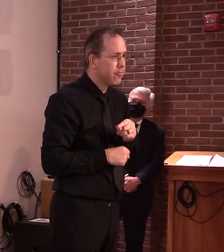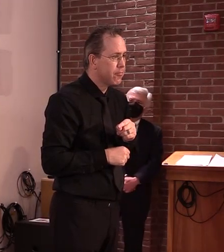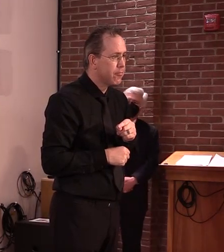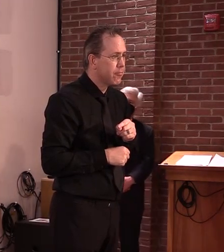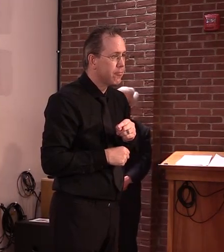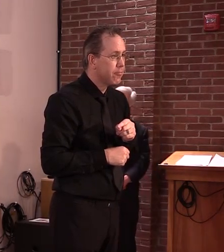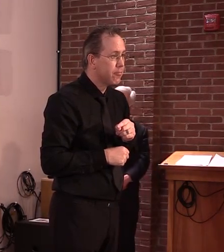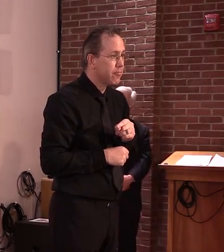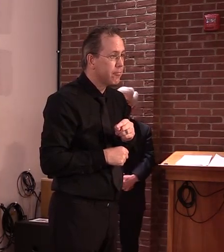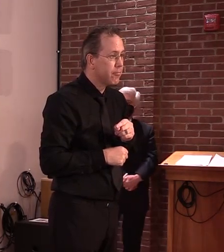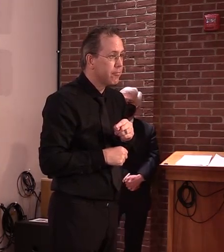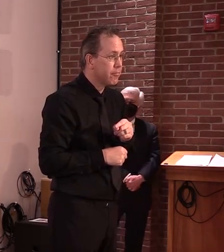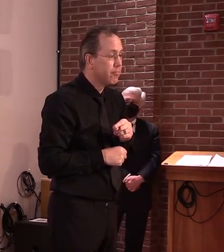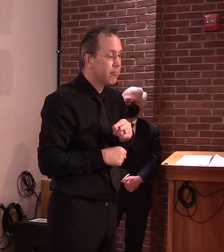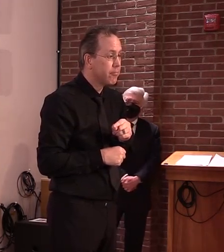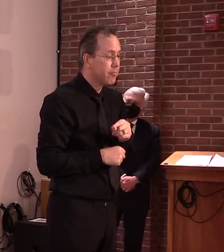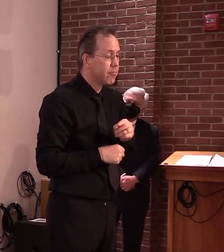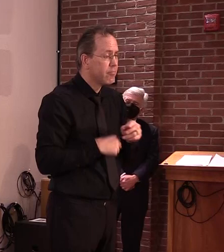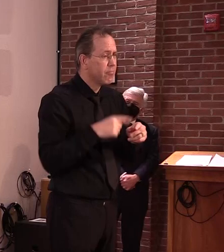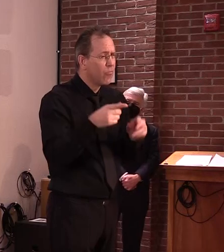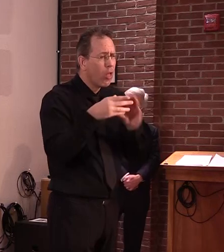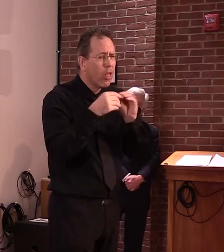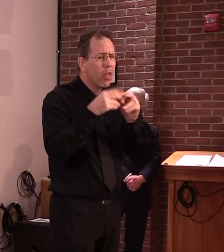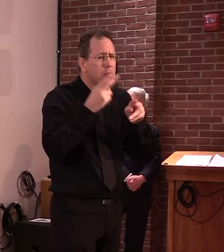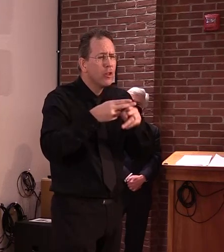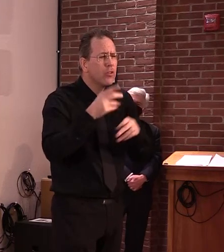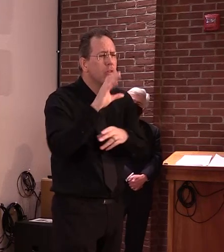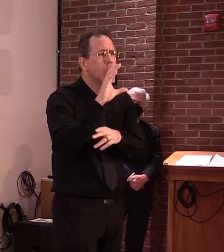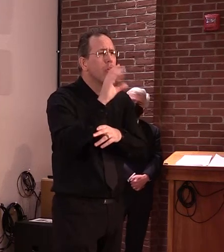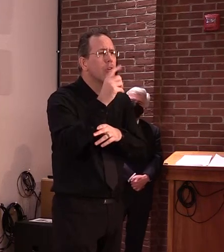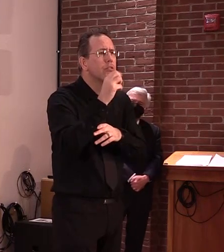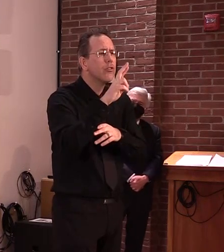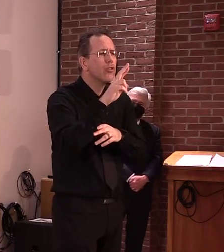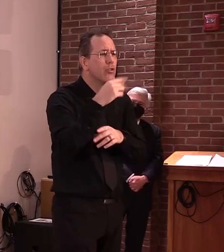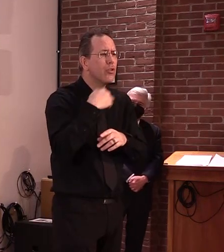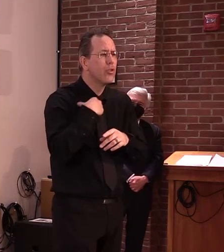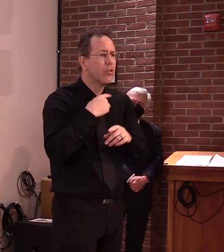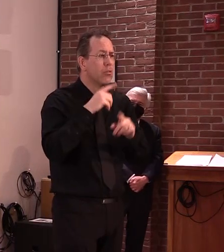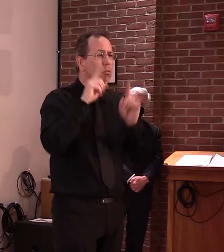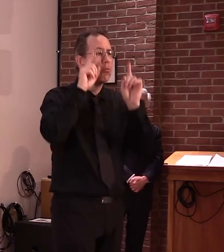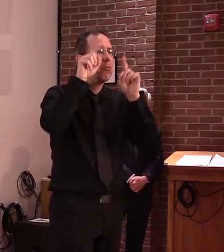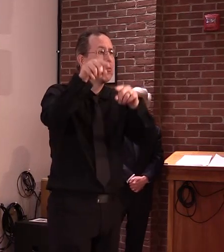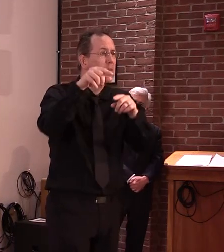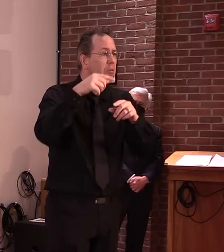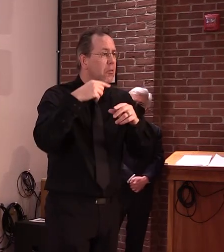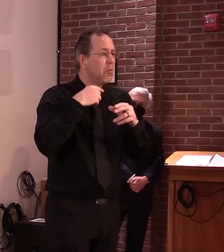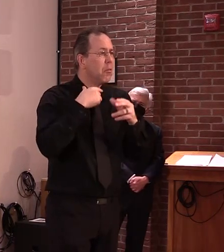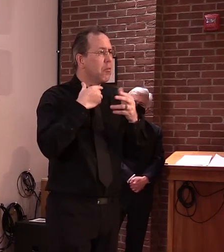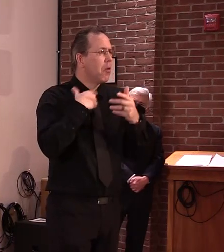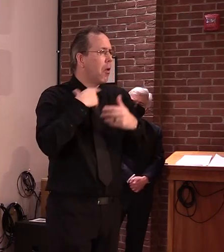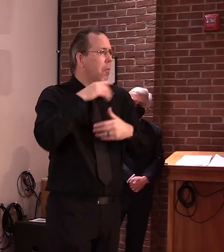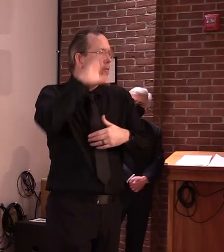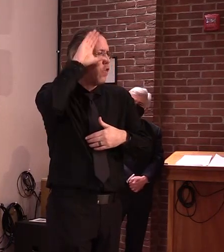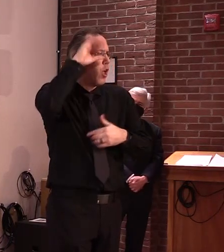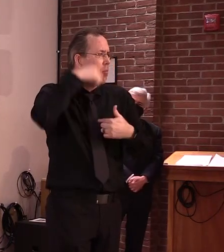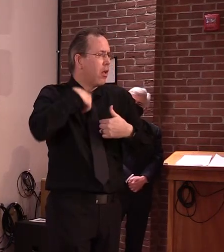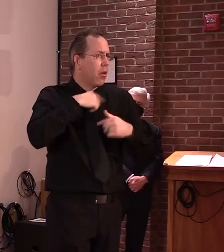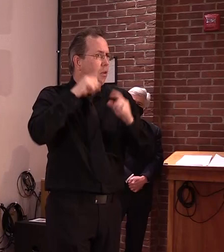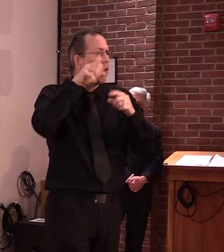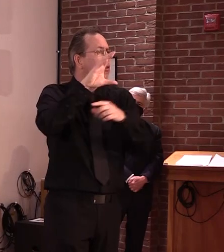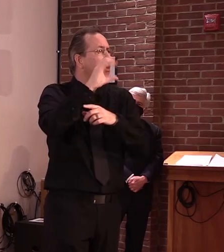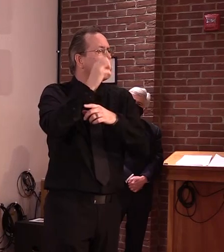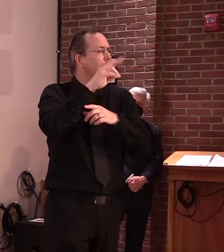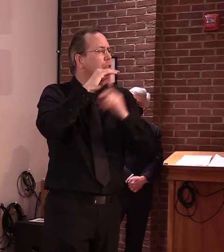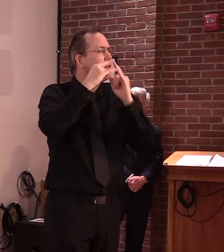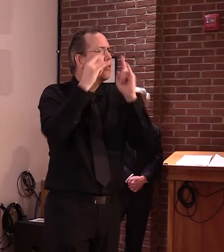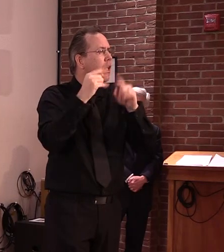Colchester. And I noticed that at no point did they actually ask the town of